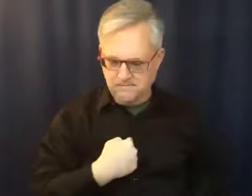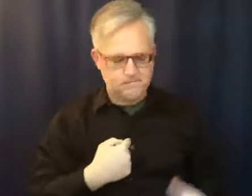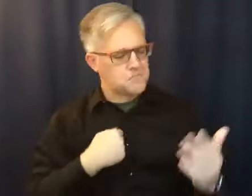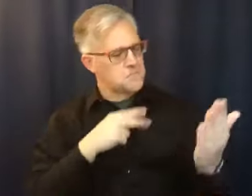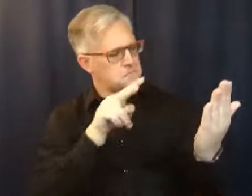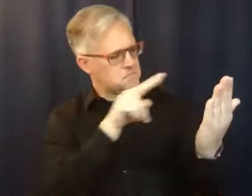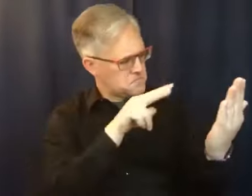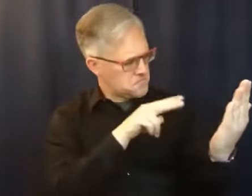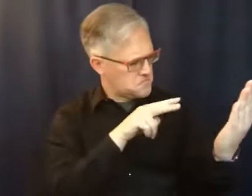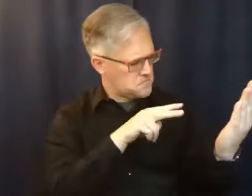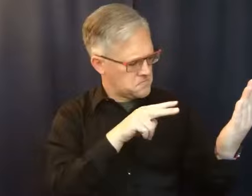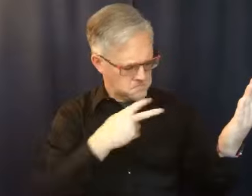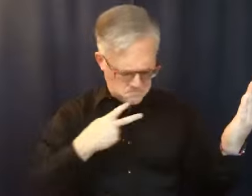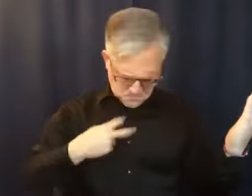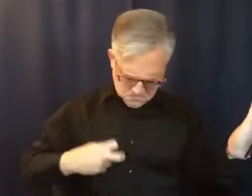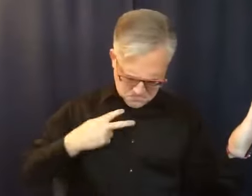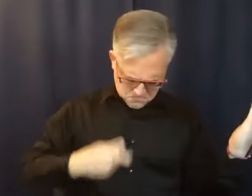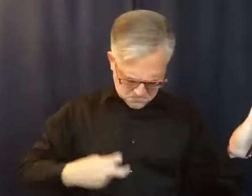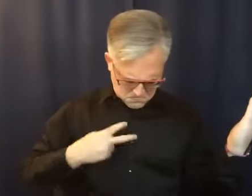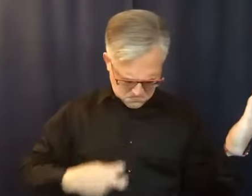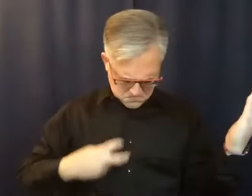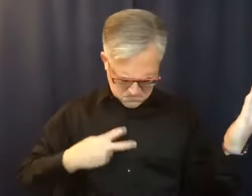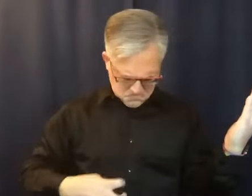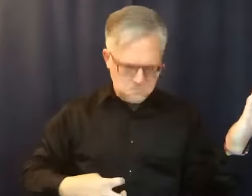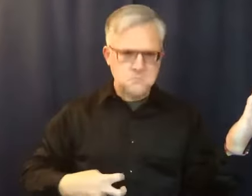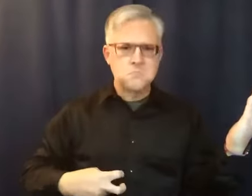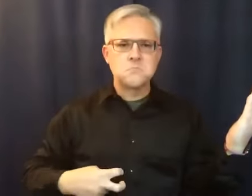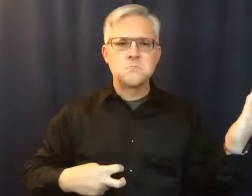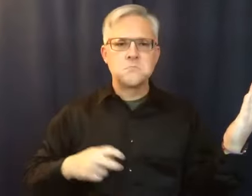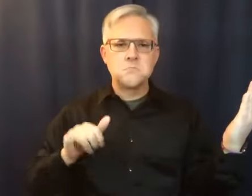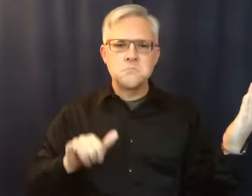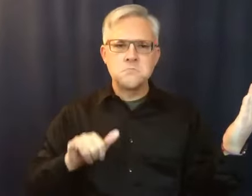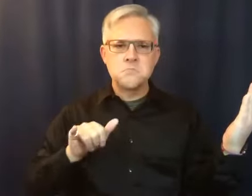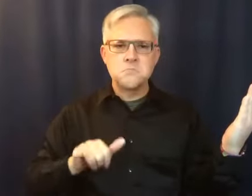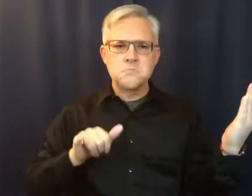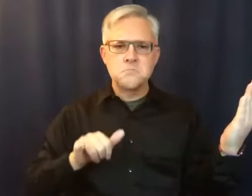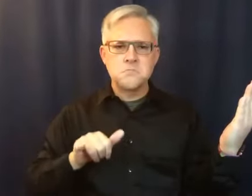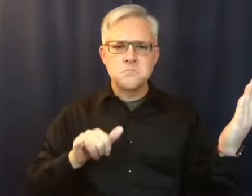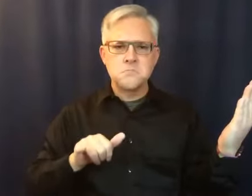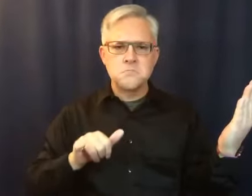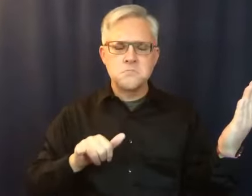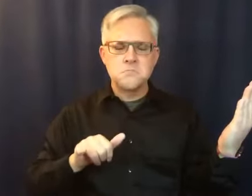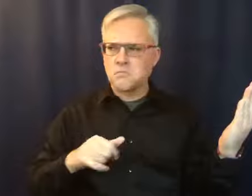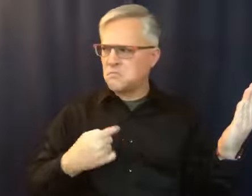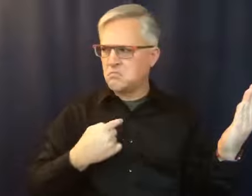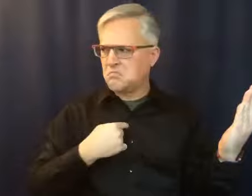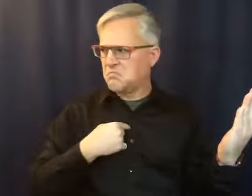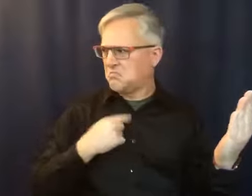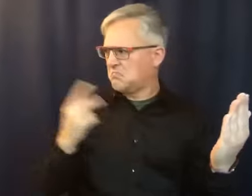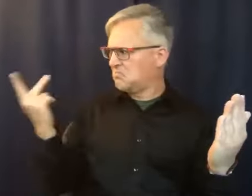I brought into that relationship. I was as crazy as he was. He